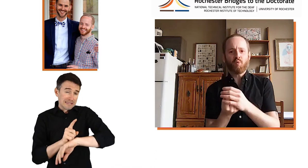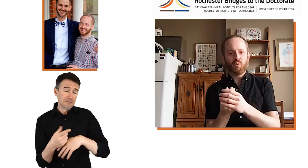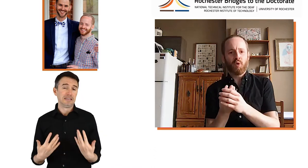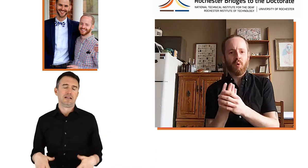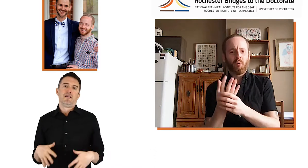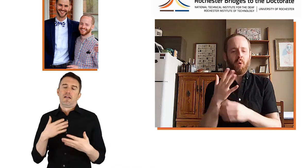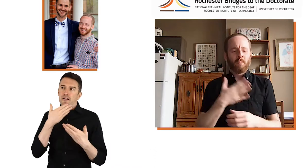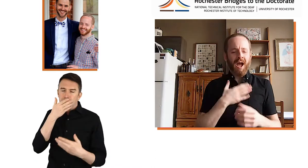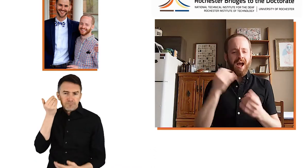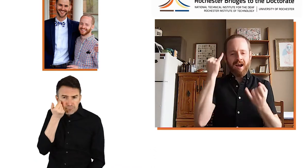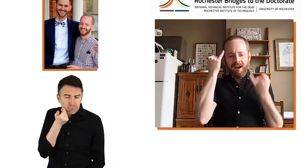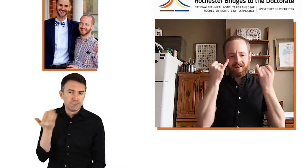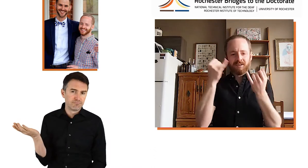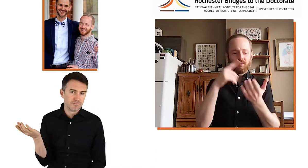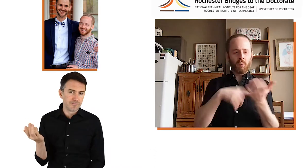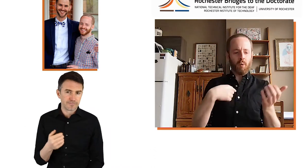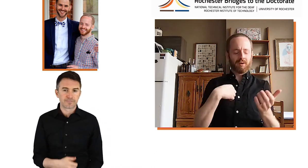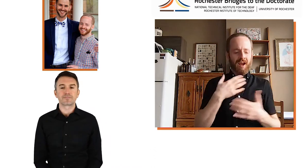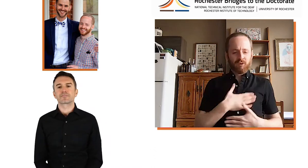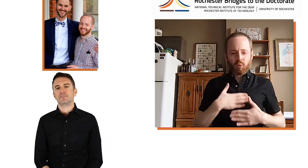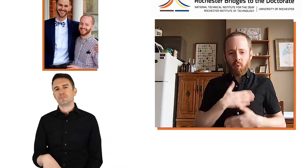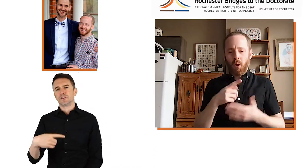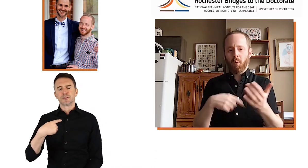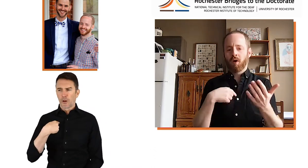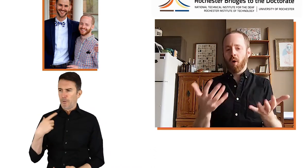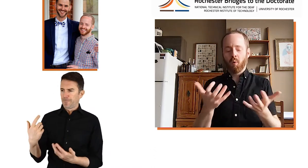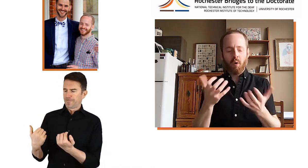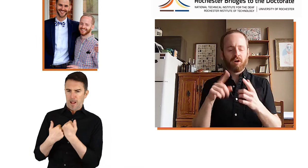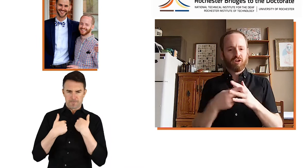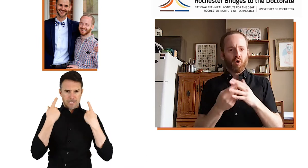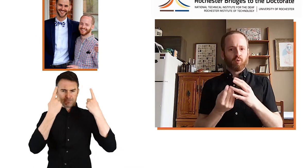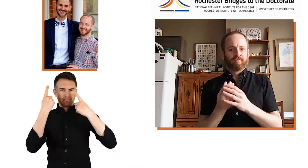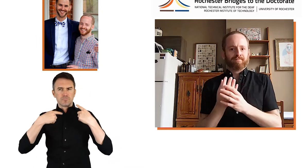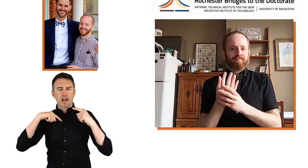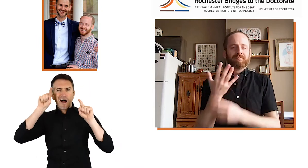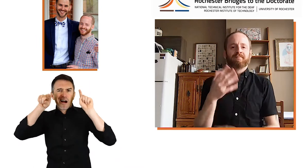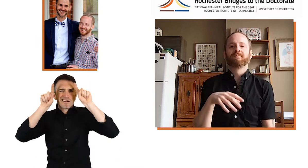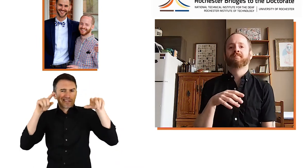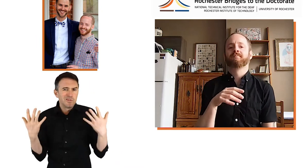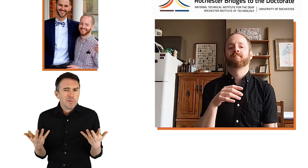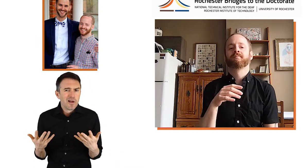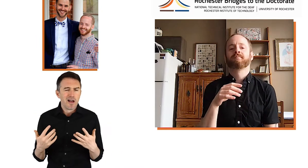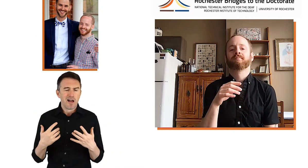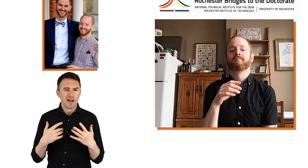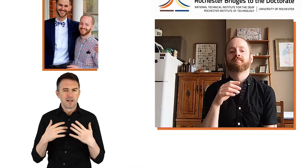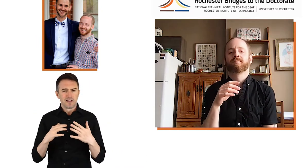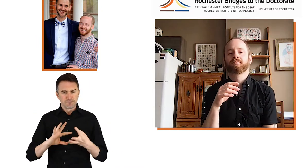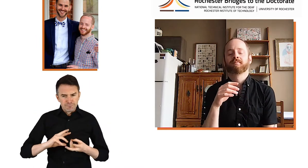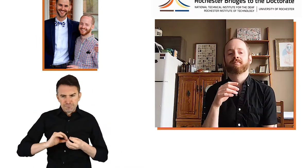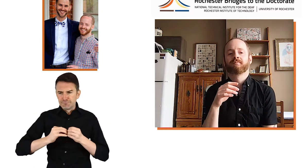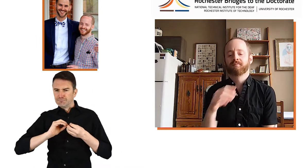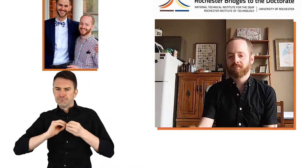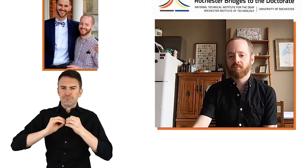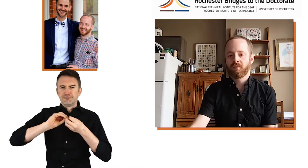to chat. So, I was able to grow some of the ideas that I had inside and learn what I wanted to do.